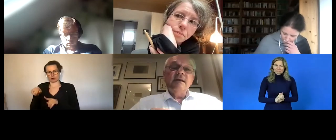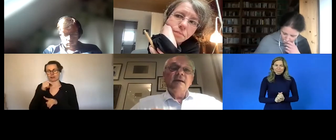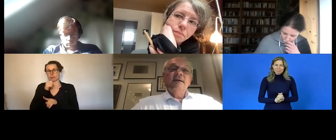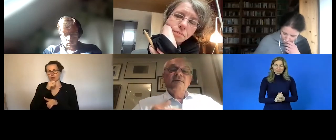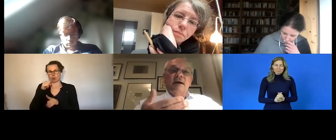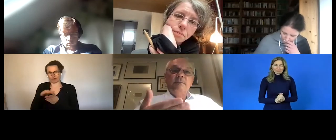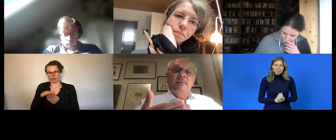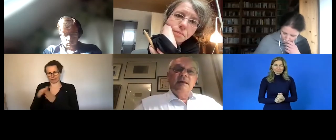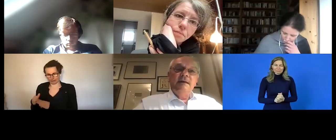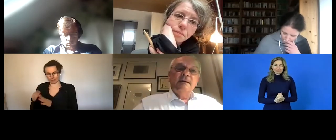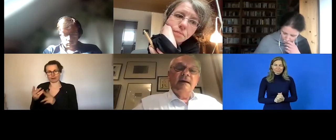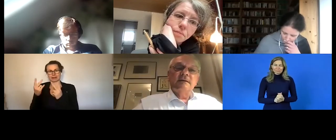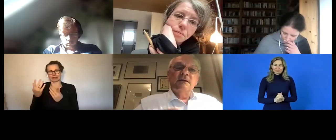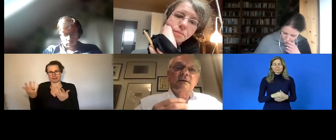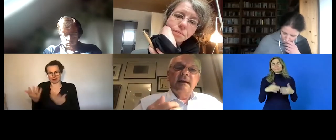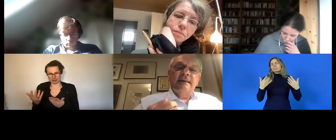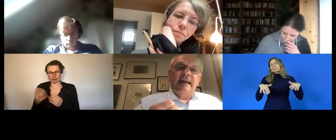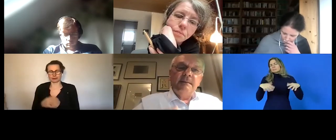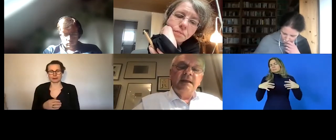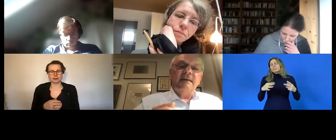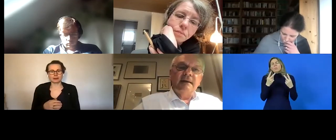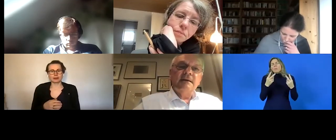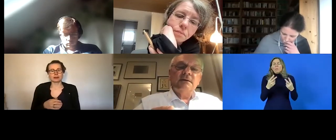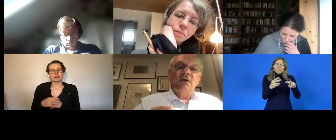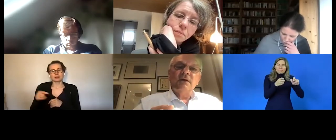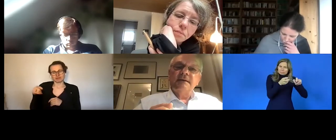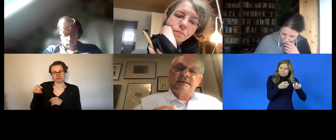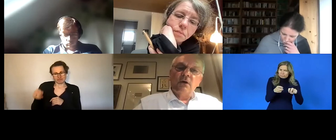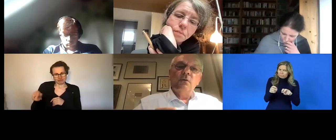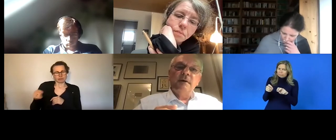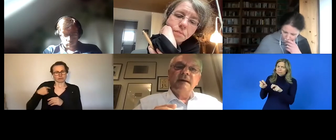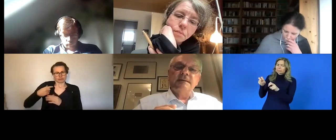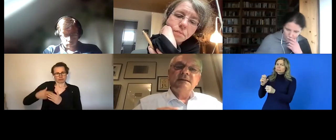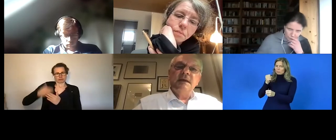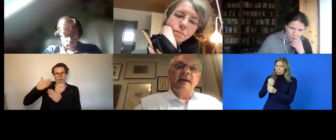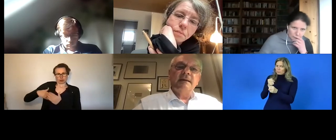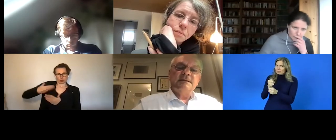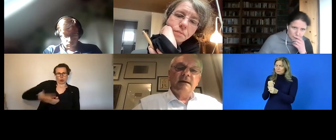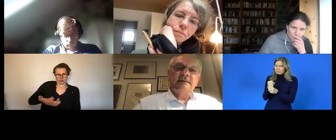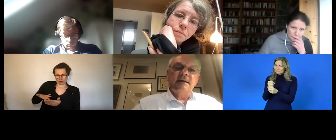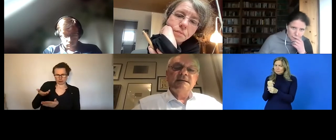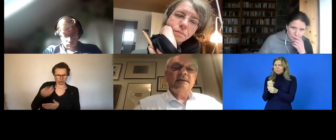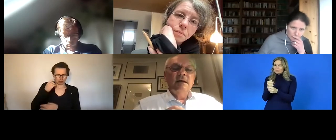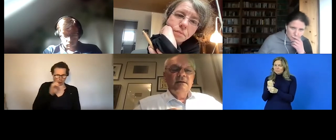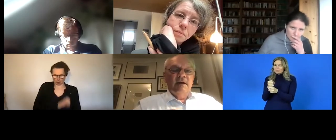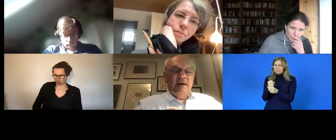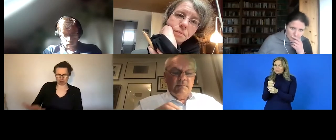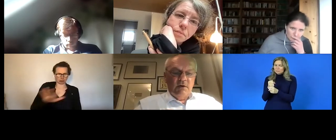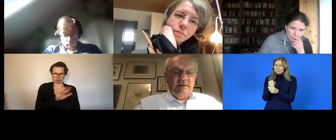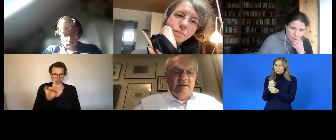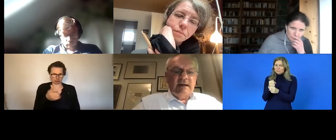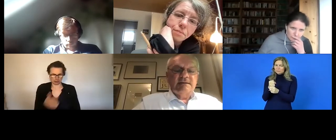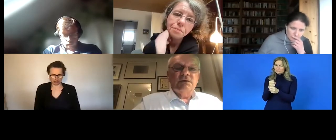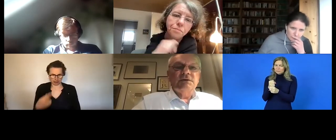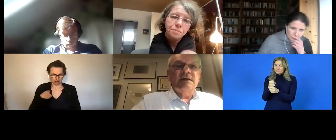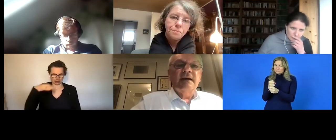transitioning into employment is another initiative that we took i